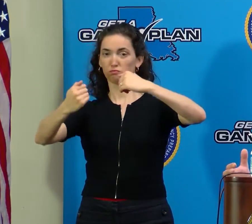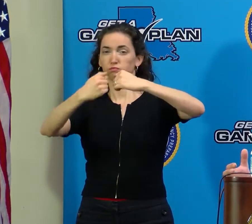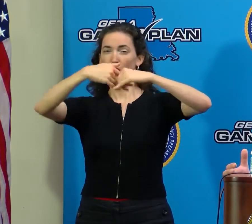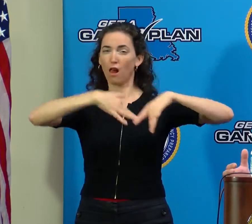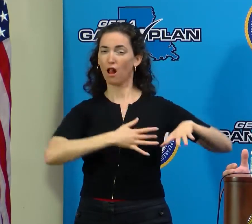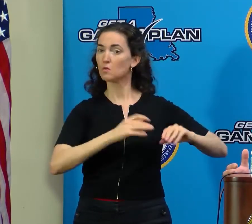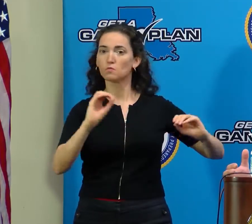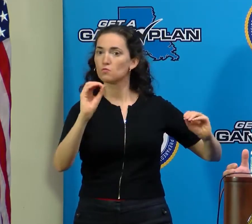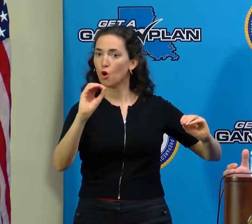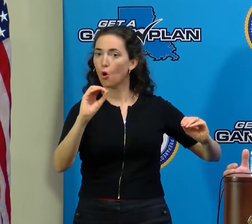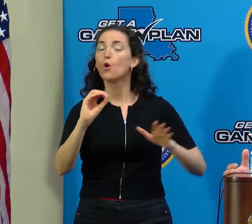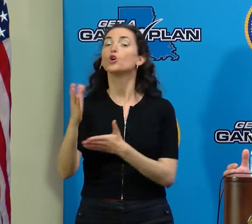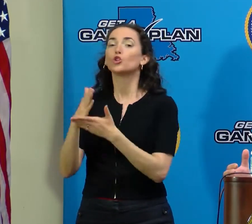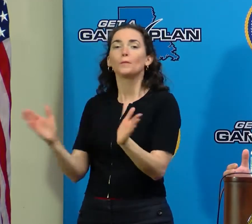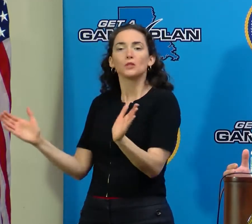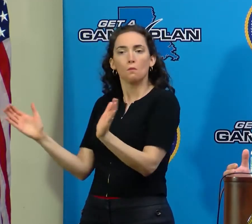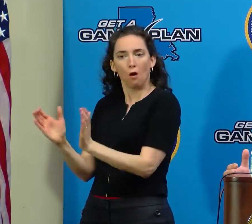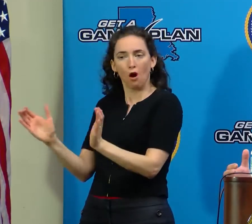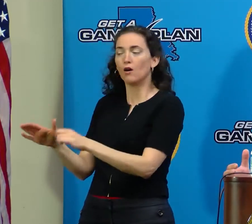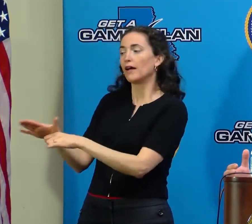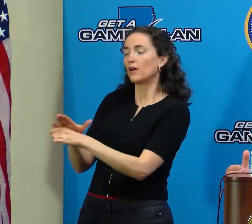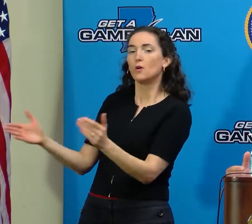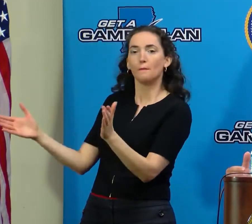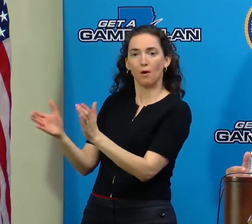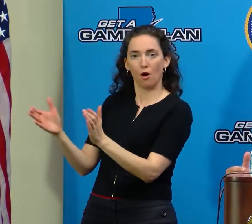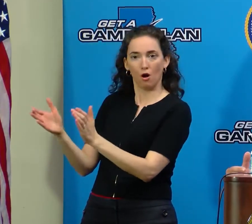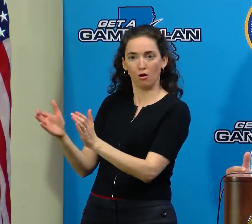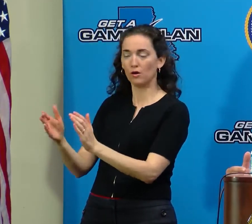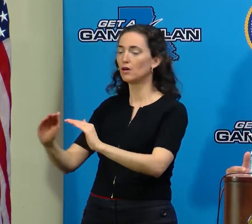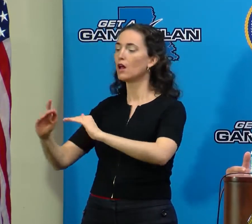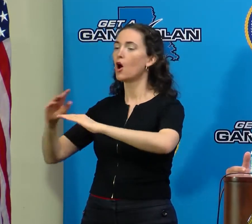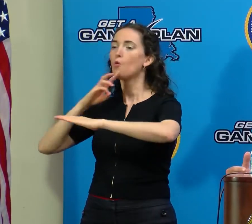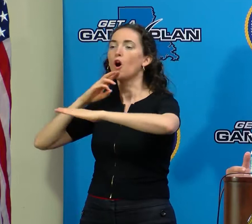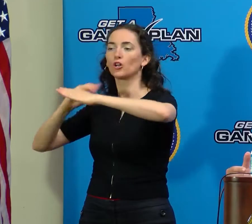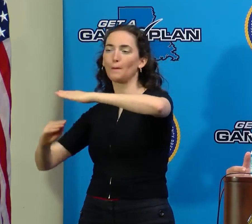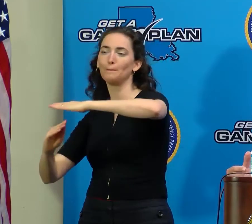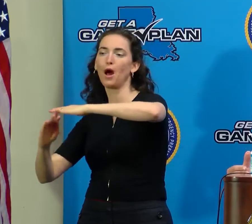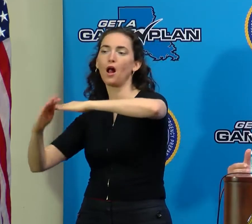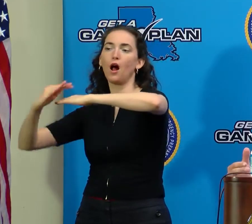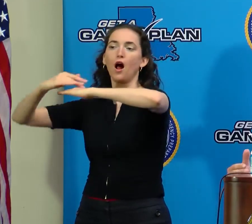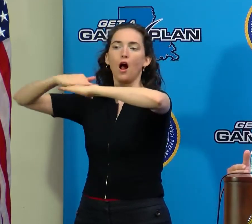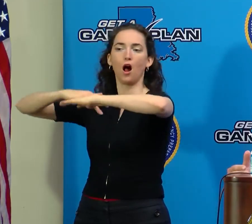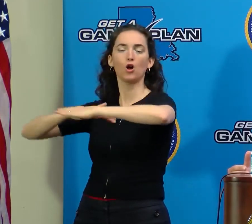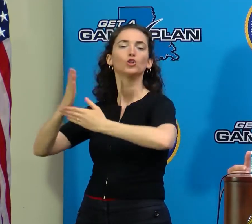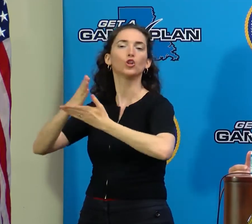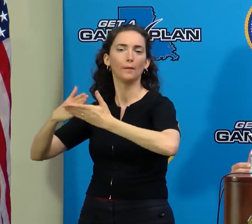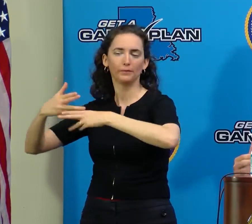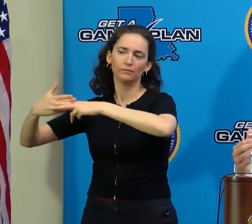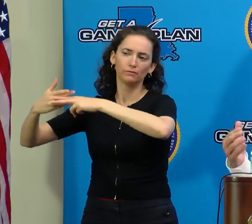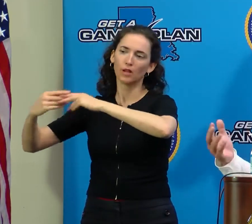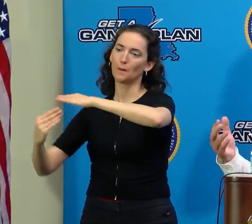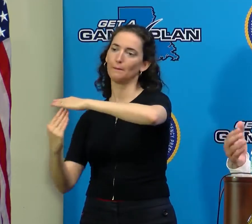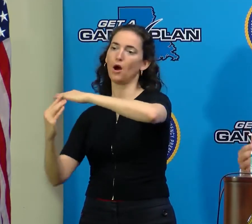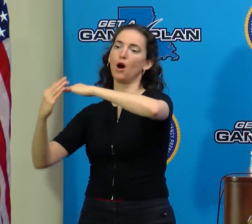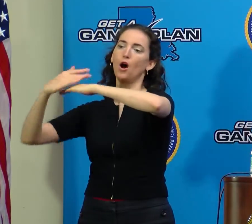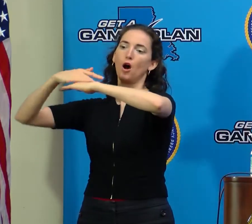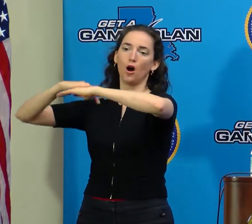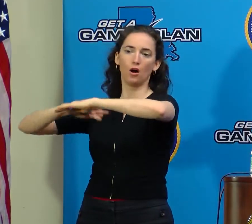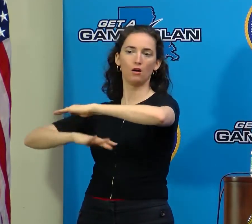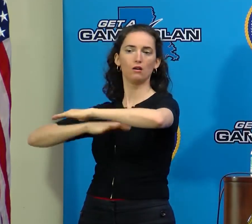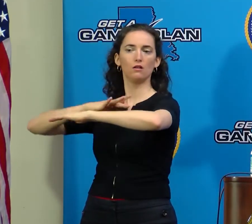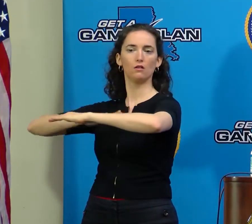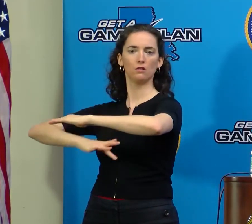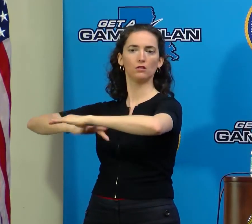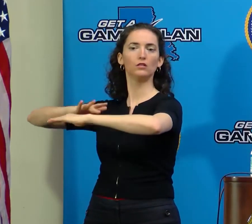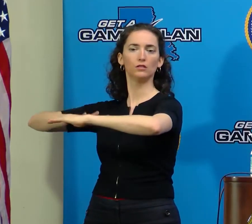smaller levees that were overtopped to some degree and for some duration of time, and that did result in